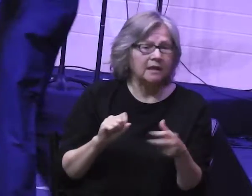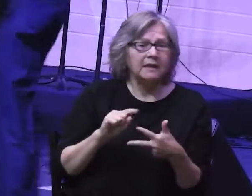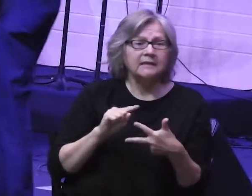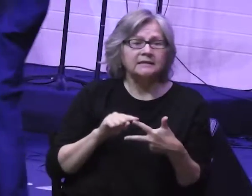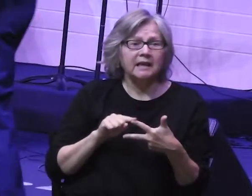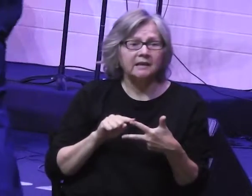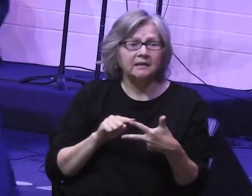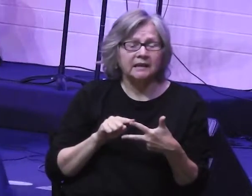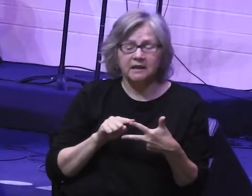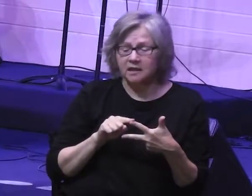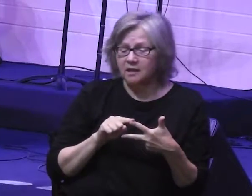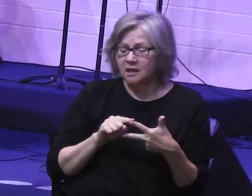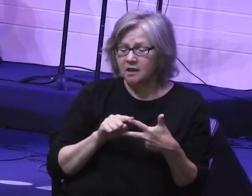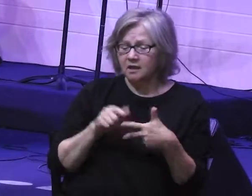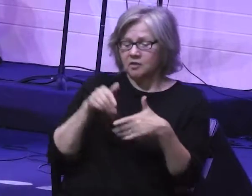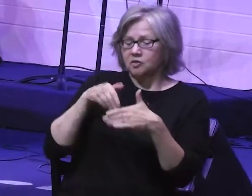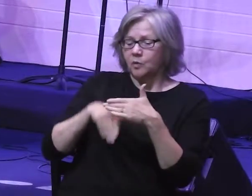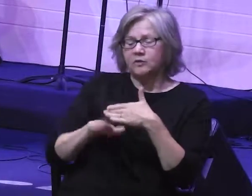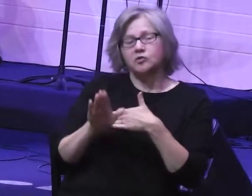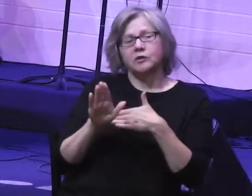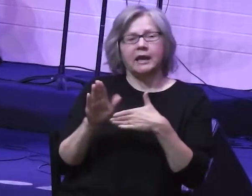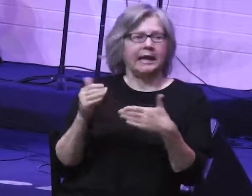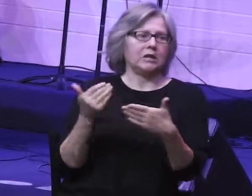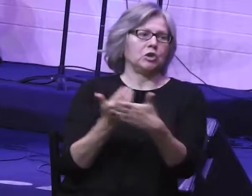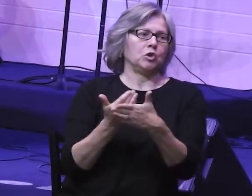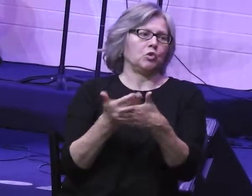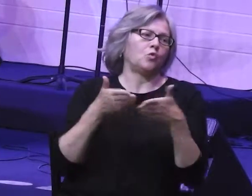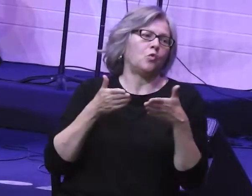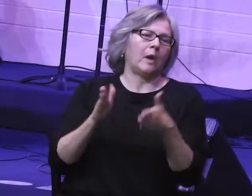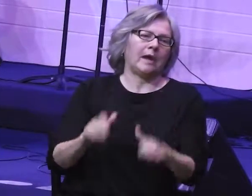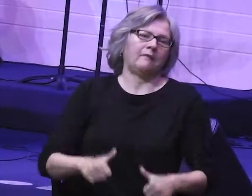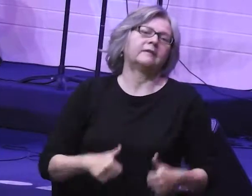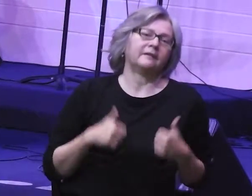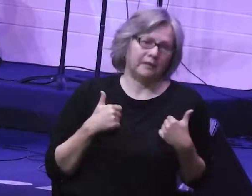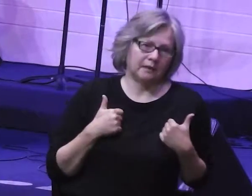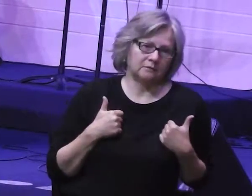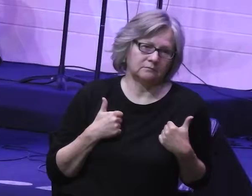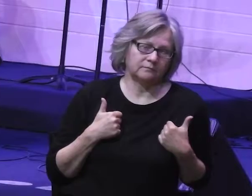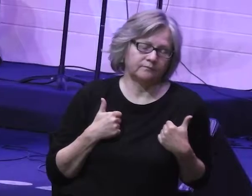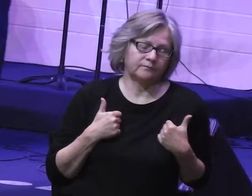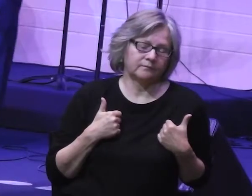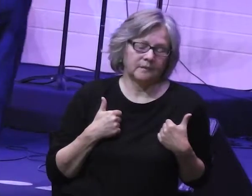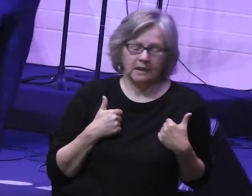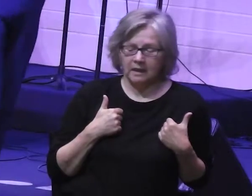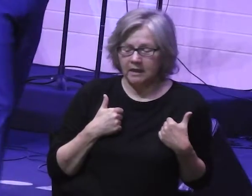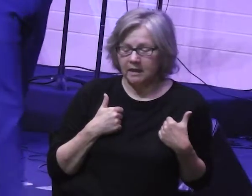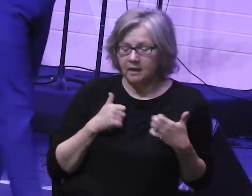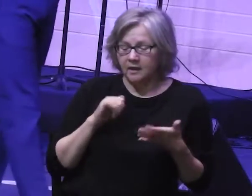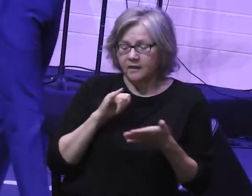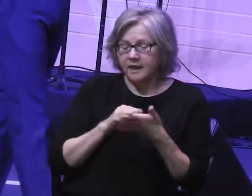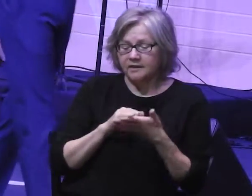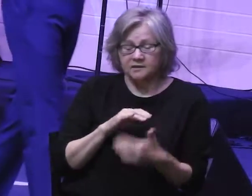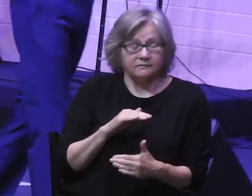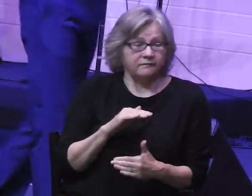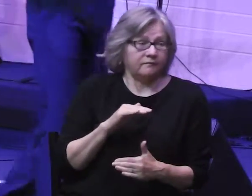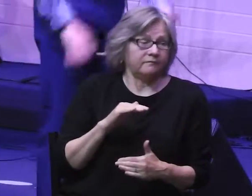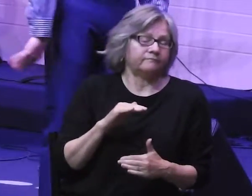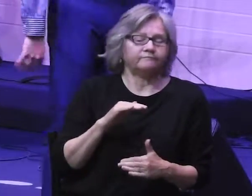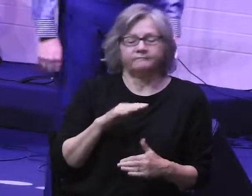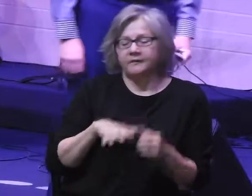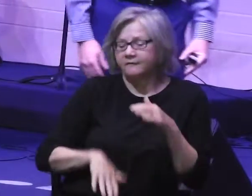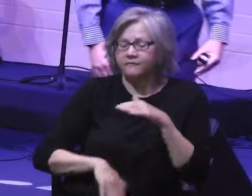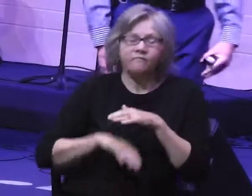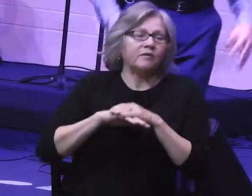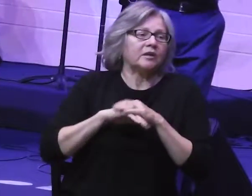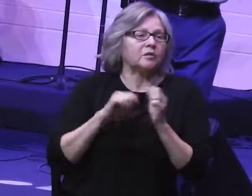Secondly, to enter into a whole new way of living, a way of life that would be filled